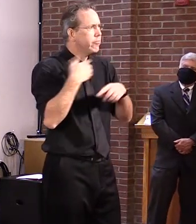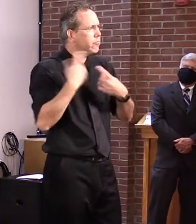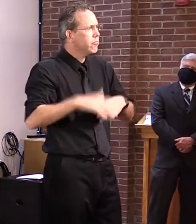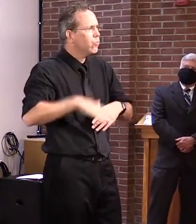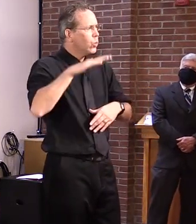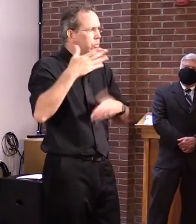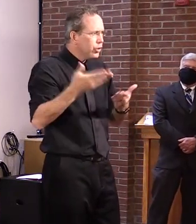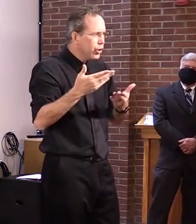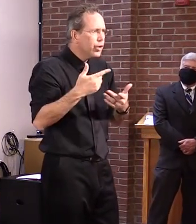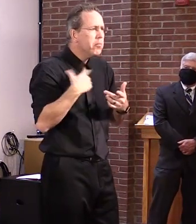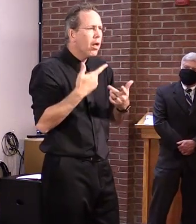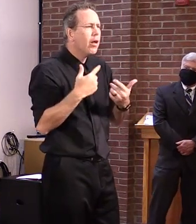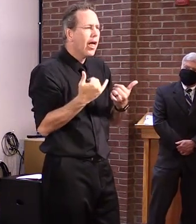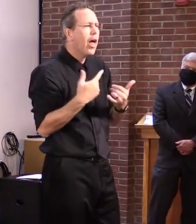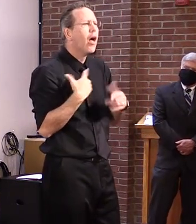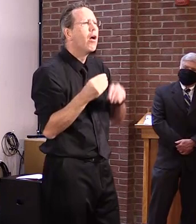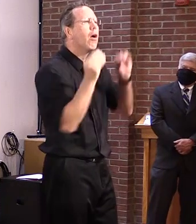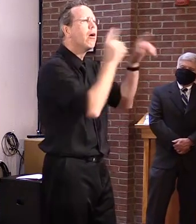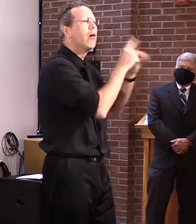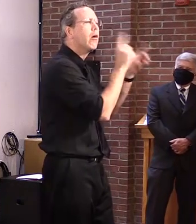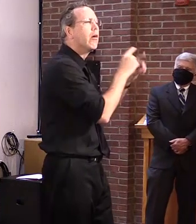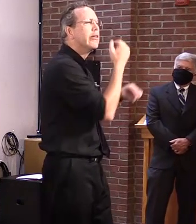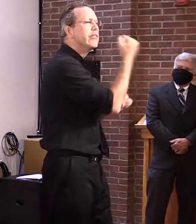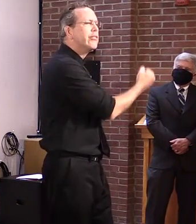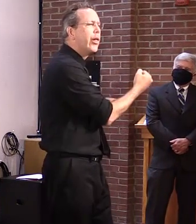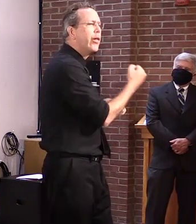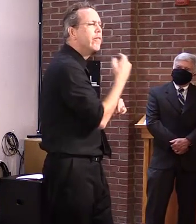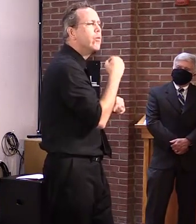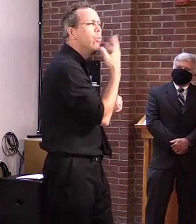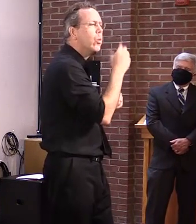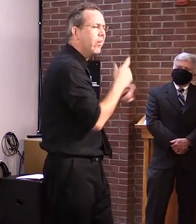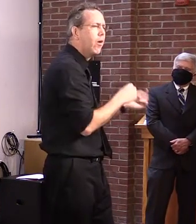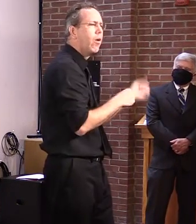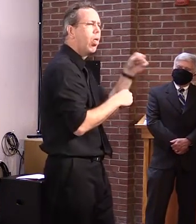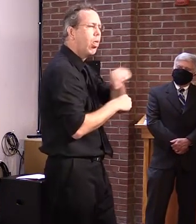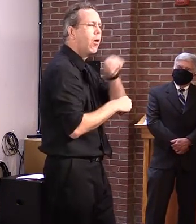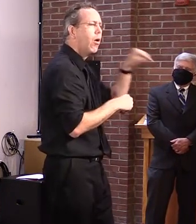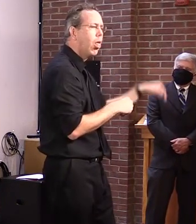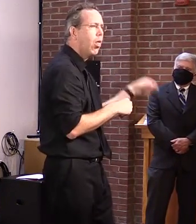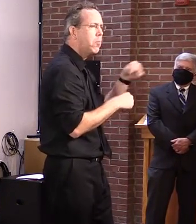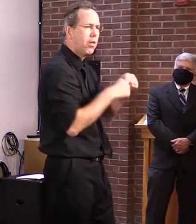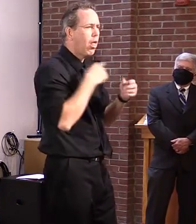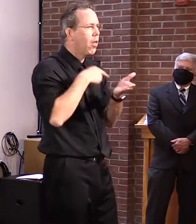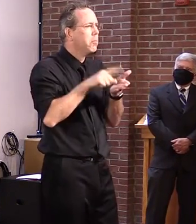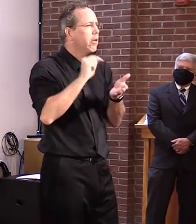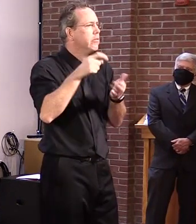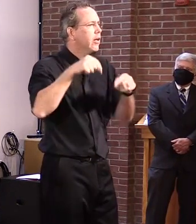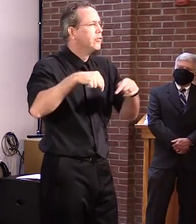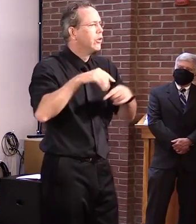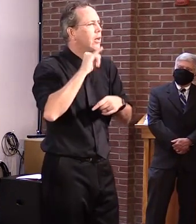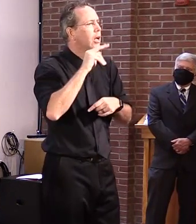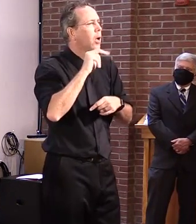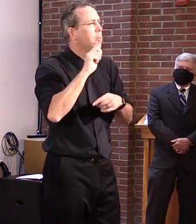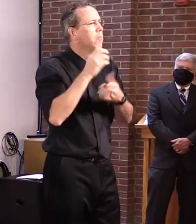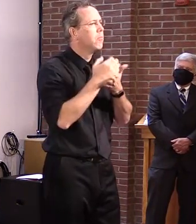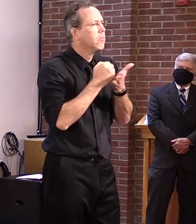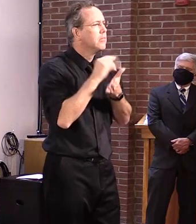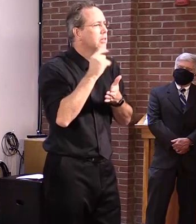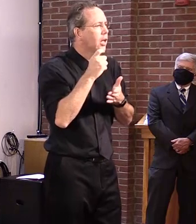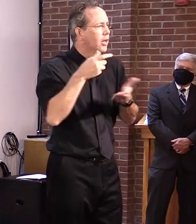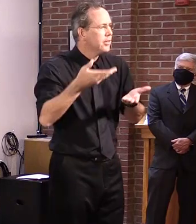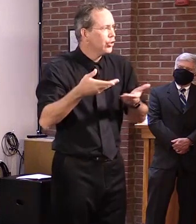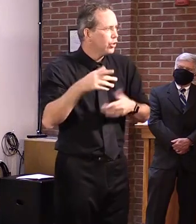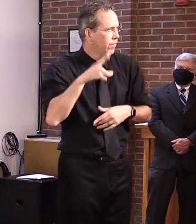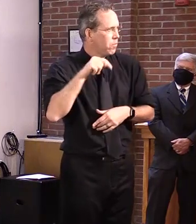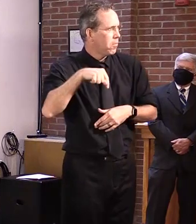so that they don't have to pay income tax in Vermont. Uh, and these, you know, technically they're still Vermonters, I guess, but,